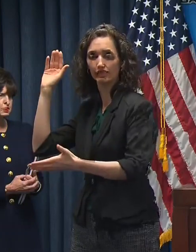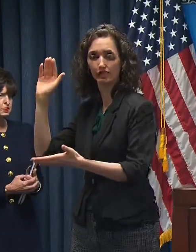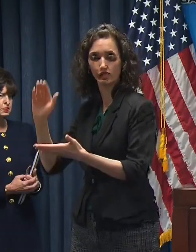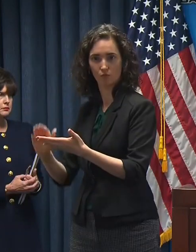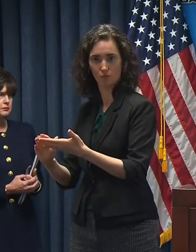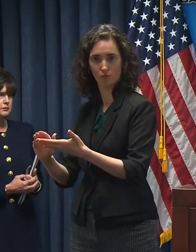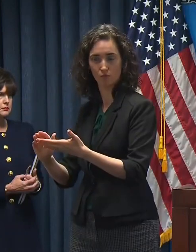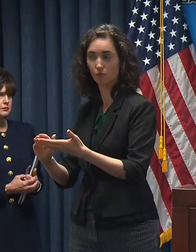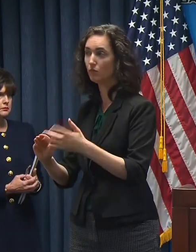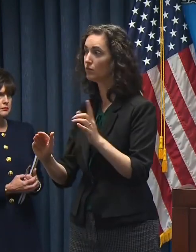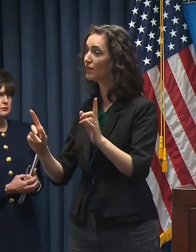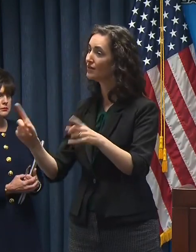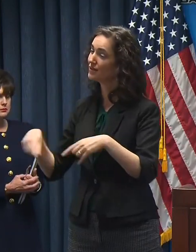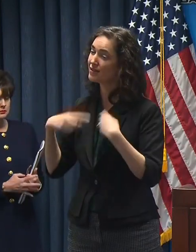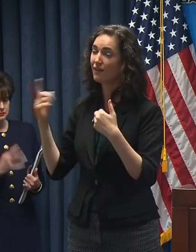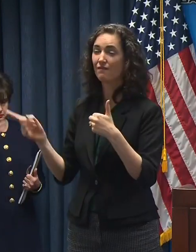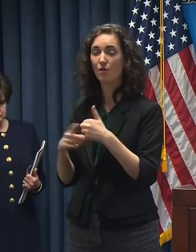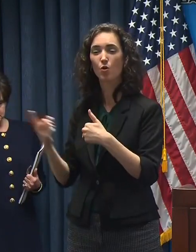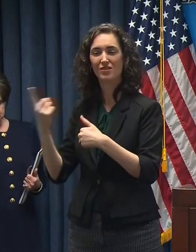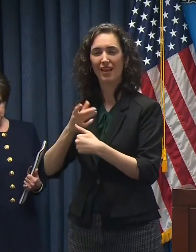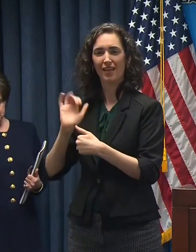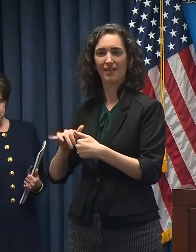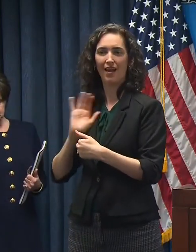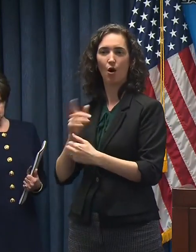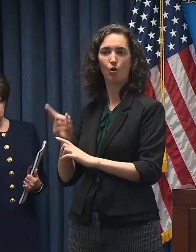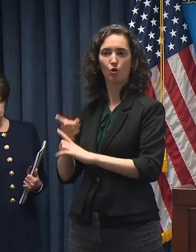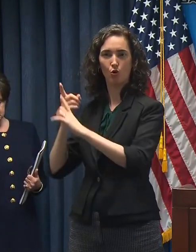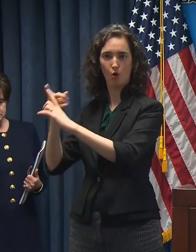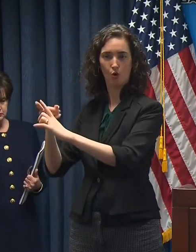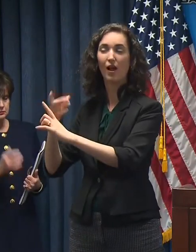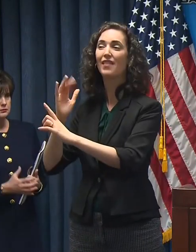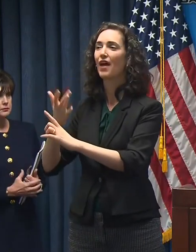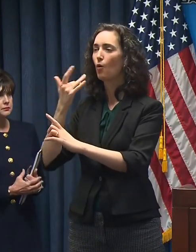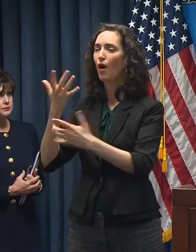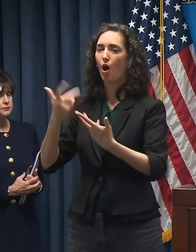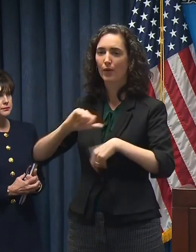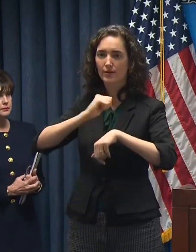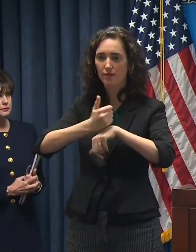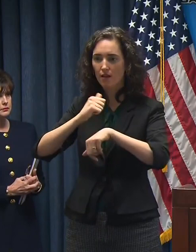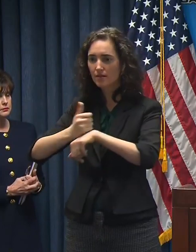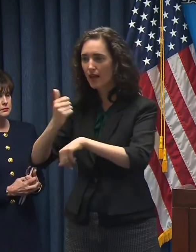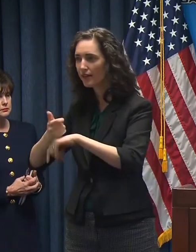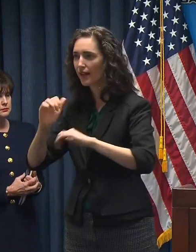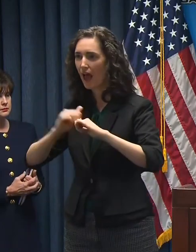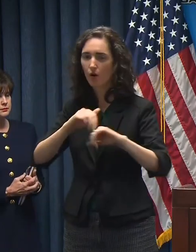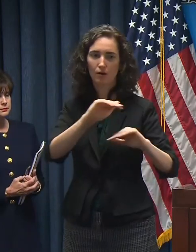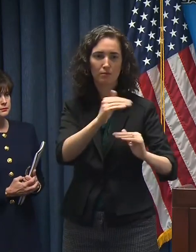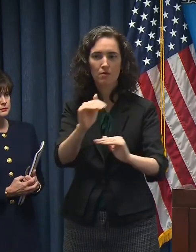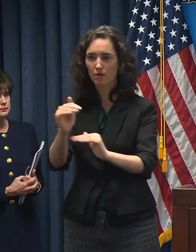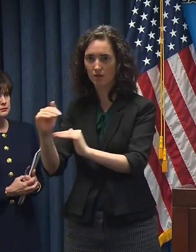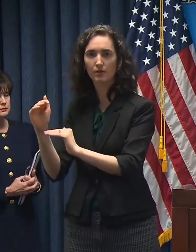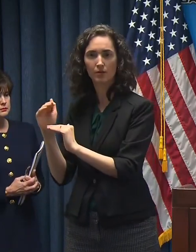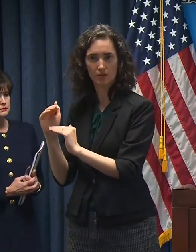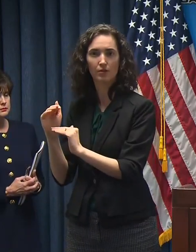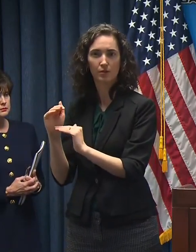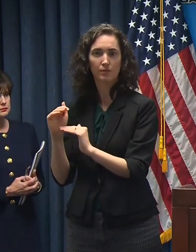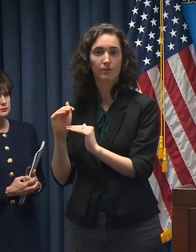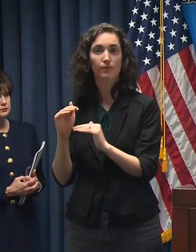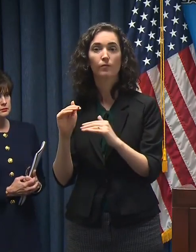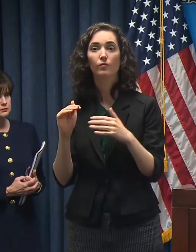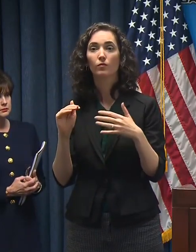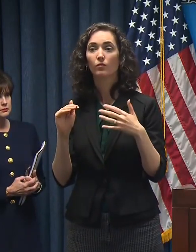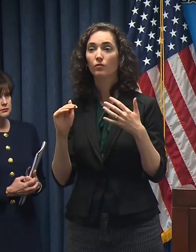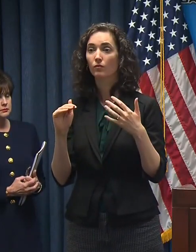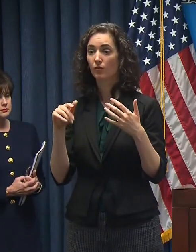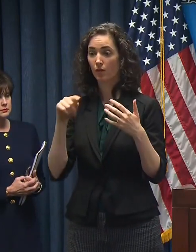This has been our goal since day number one. That's why we put in place mitigation measures that became increasingly